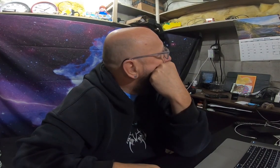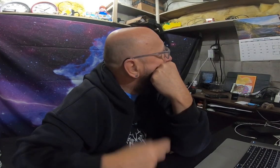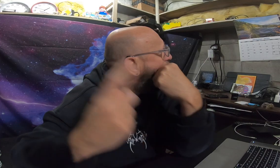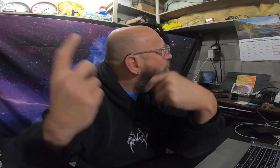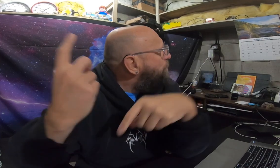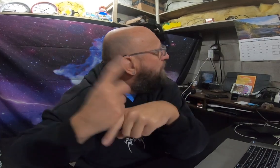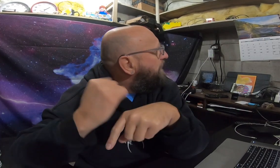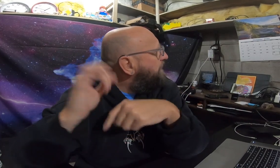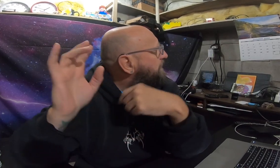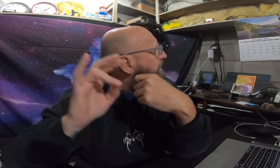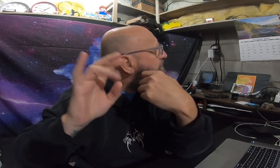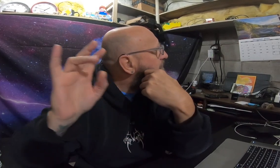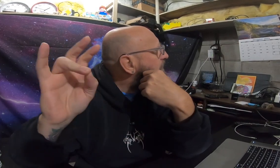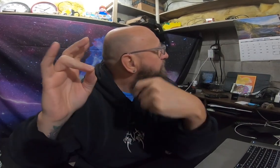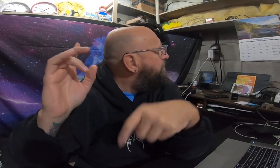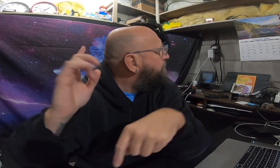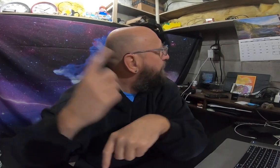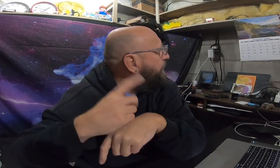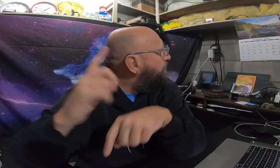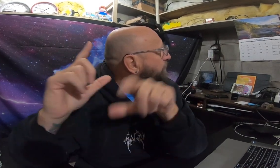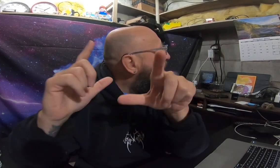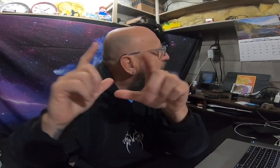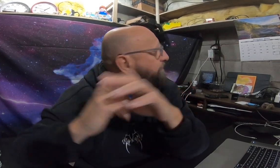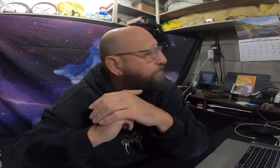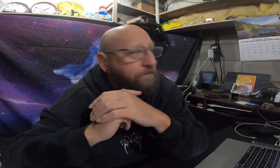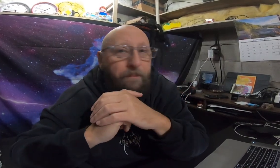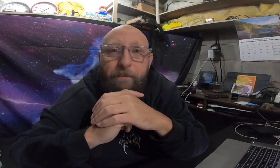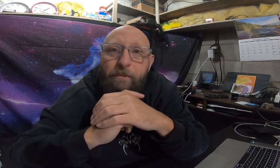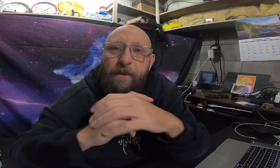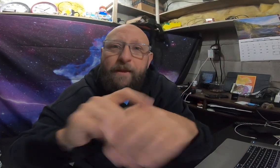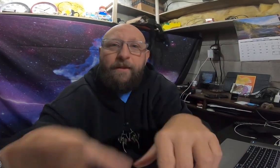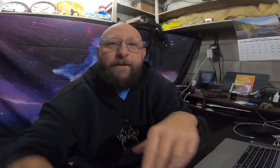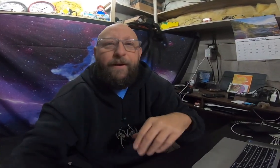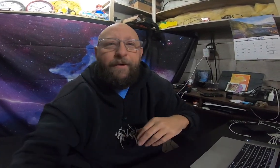i'm is seven seven seven day vlogging yeah